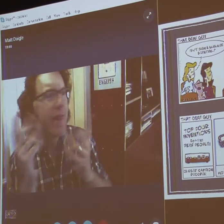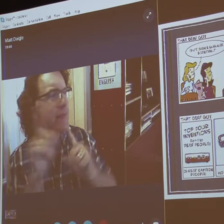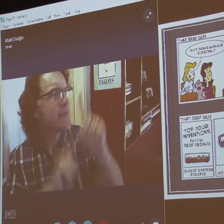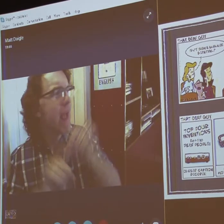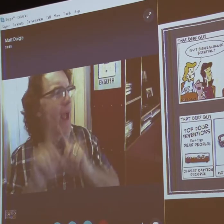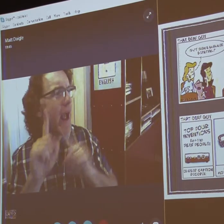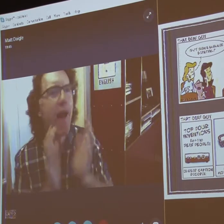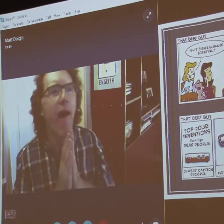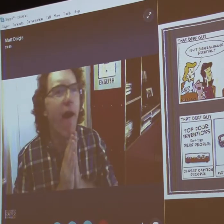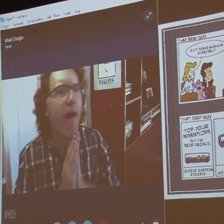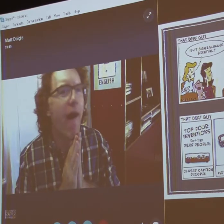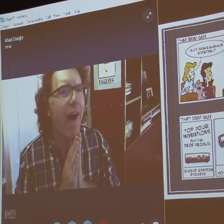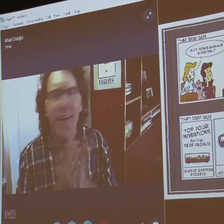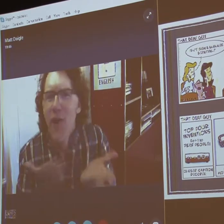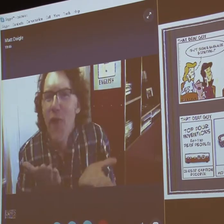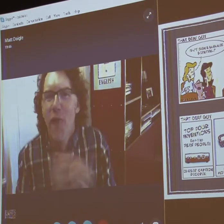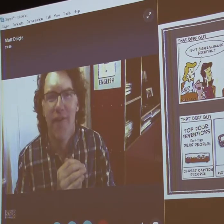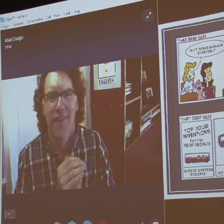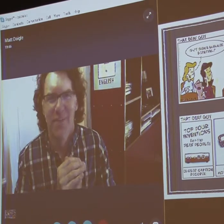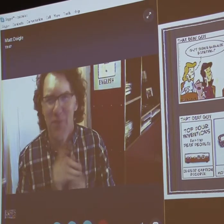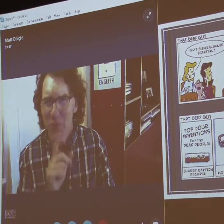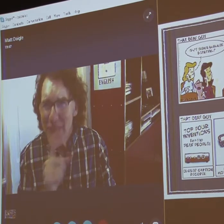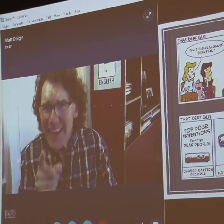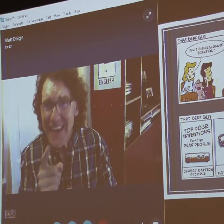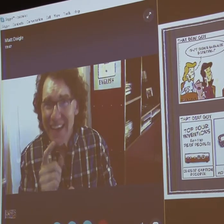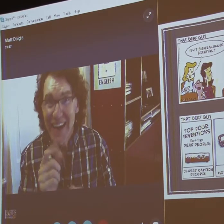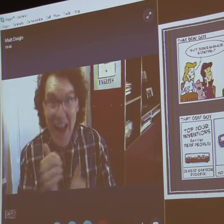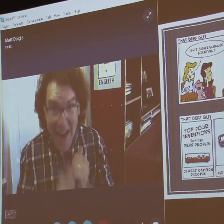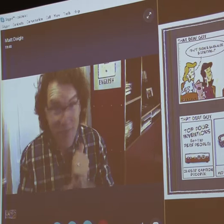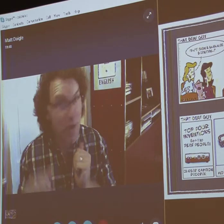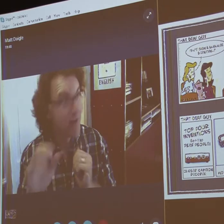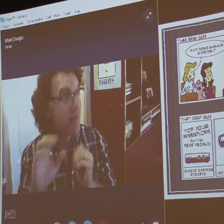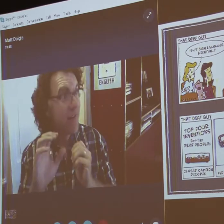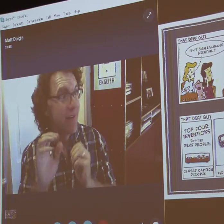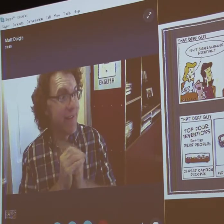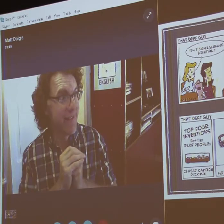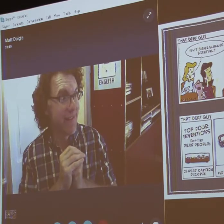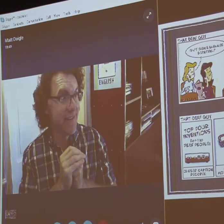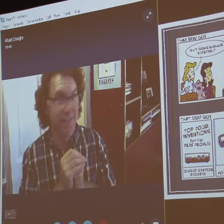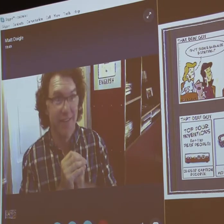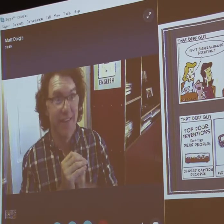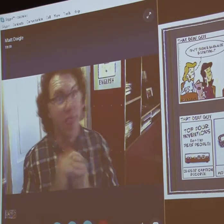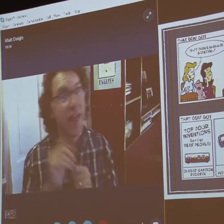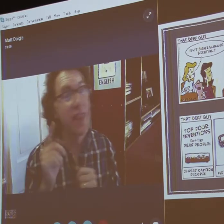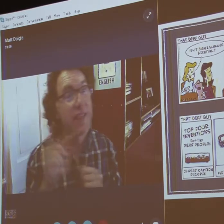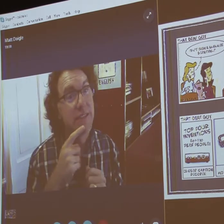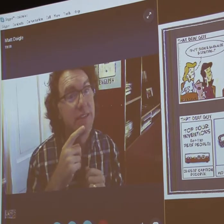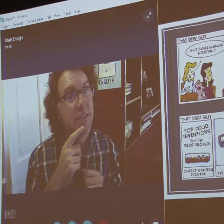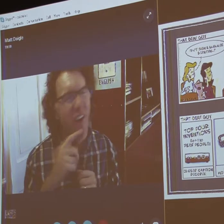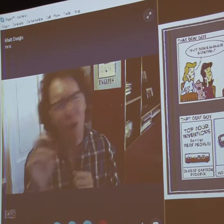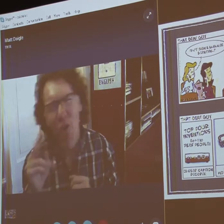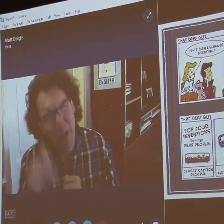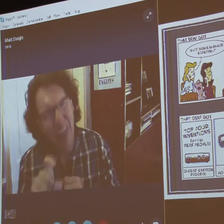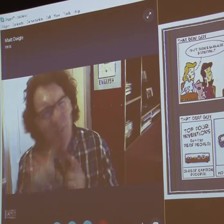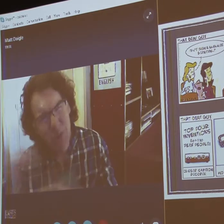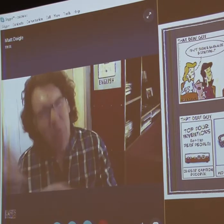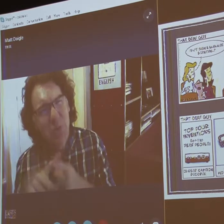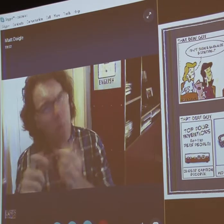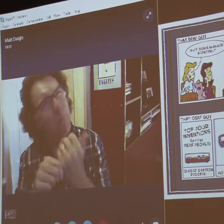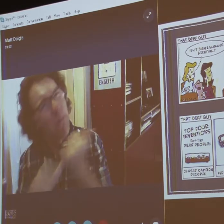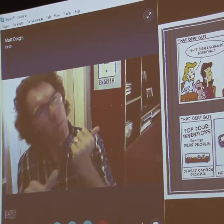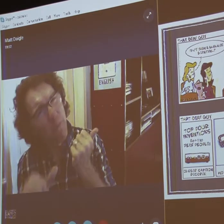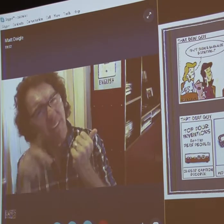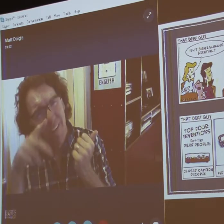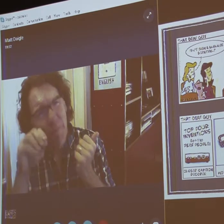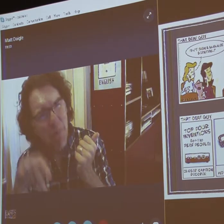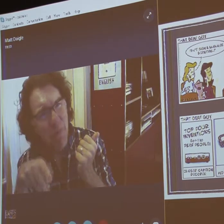You see the, the ladies watching our sign language and they say, isn't sign language beautiful? And then Desmond